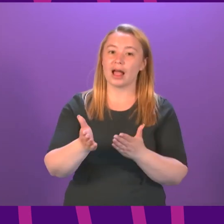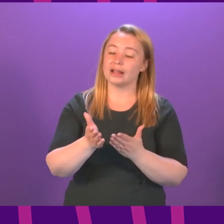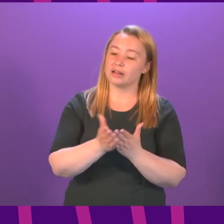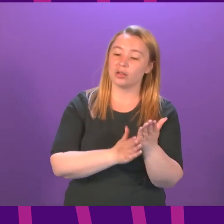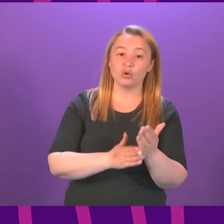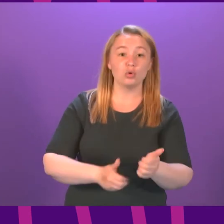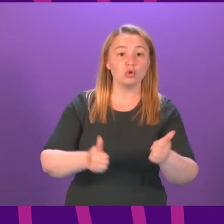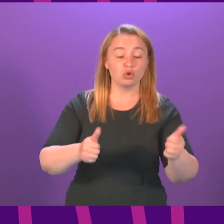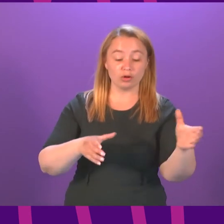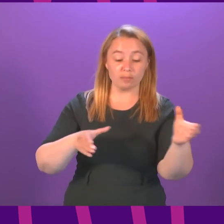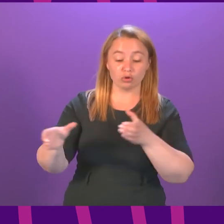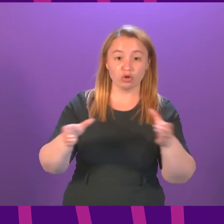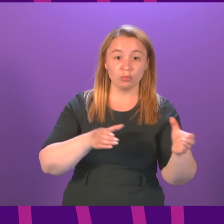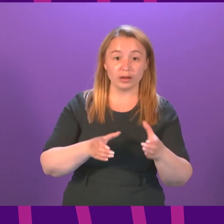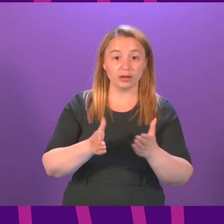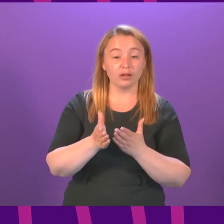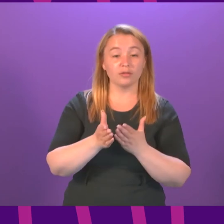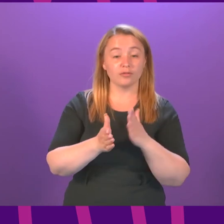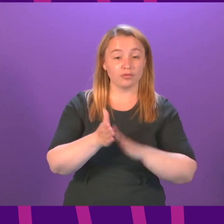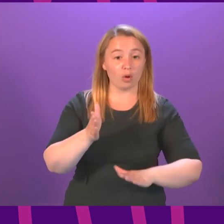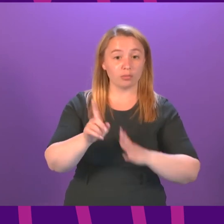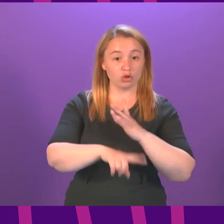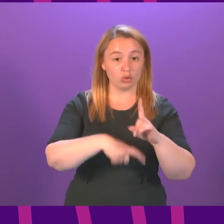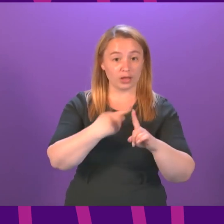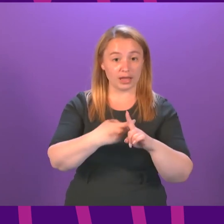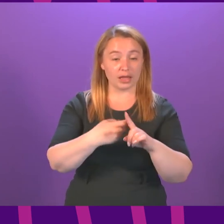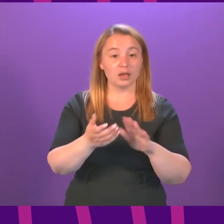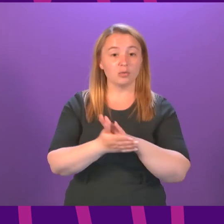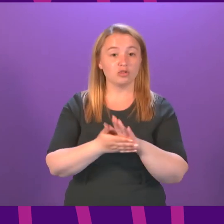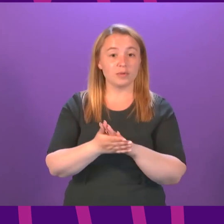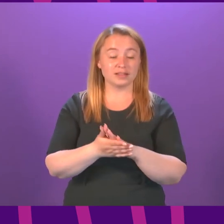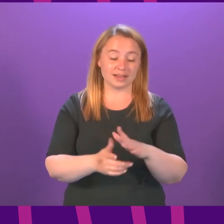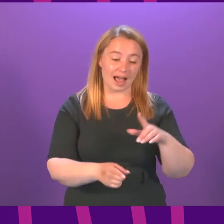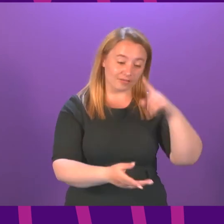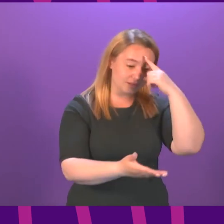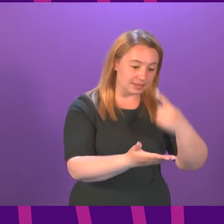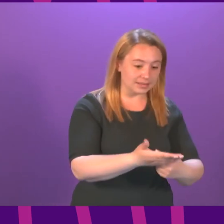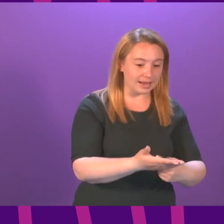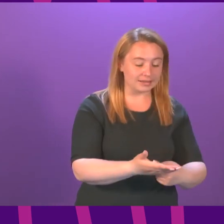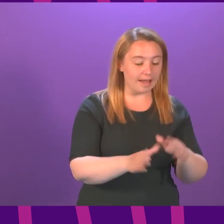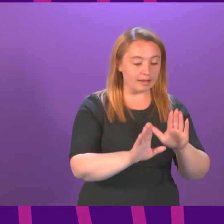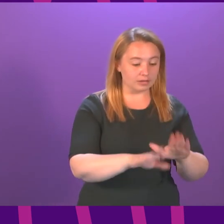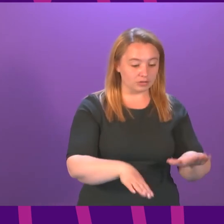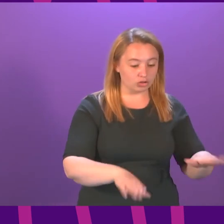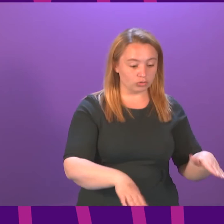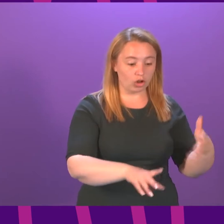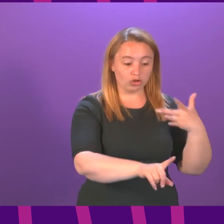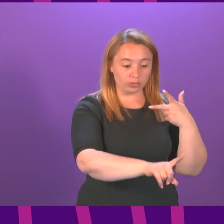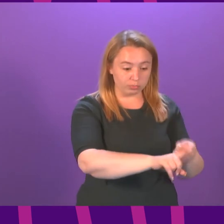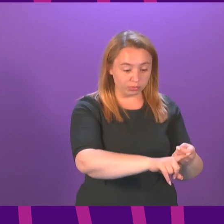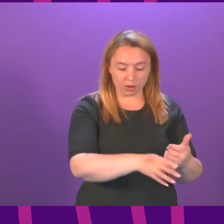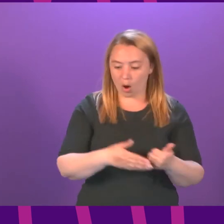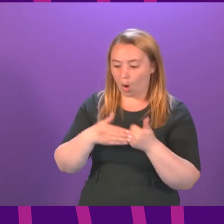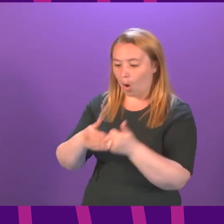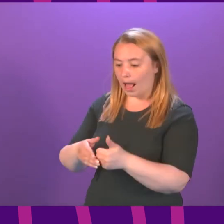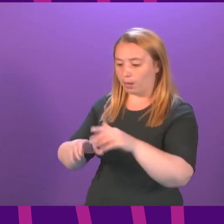procurement that the UK has done mean that we shouldn't see this as a choice between for example vaccinating children and playing our part in